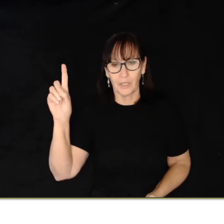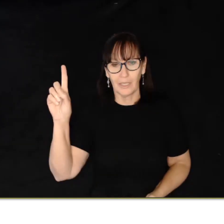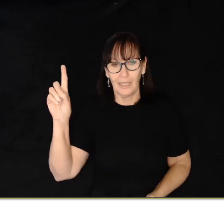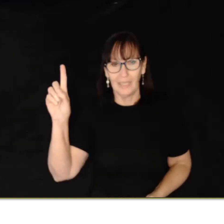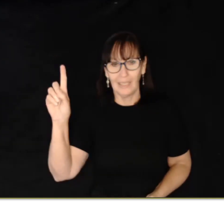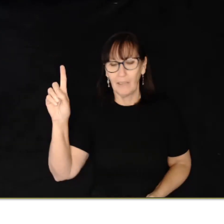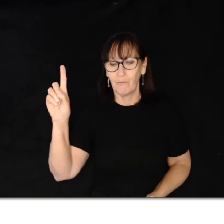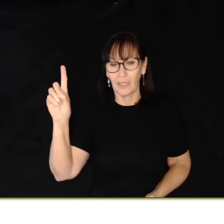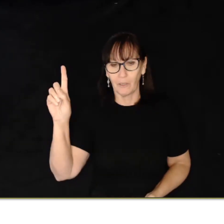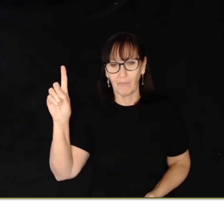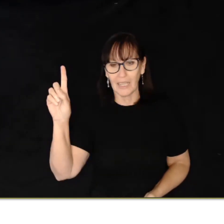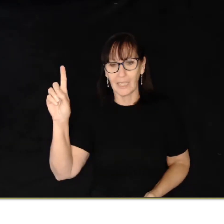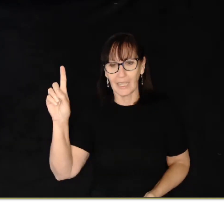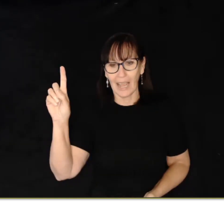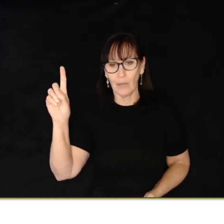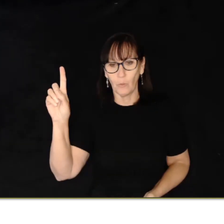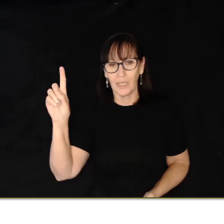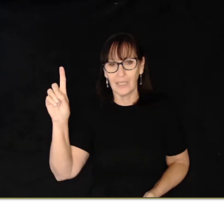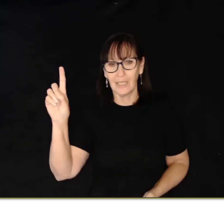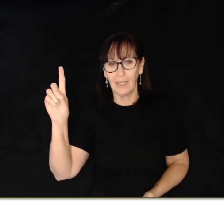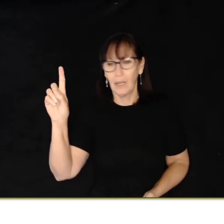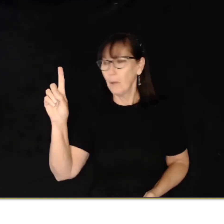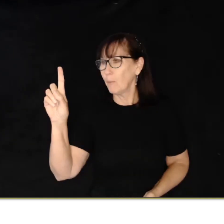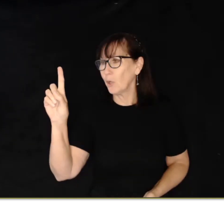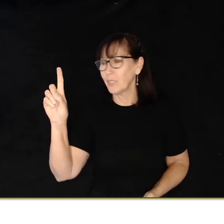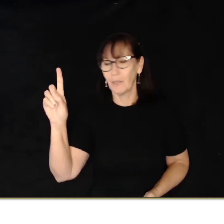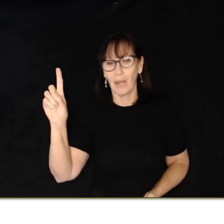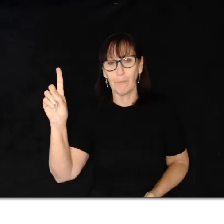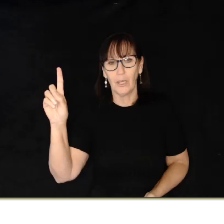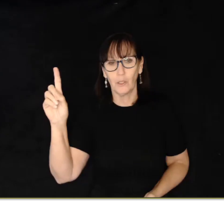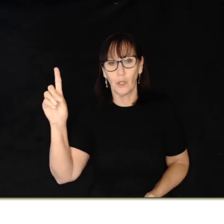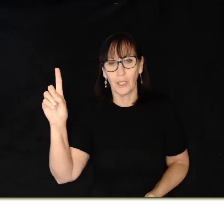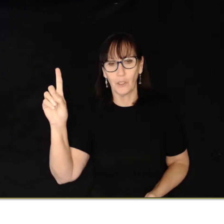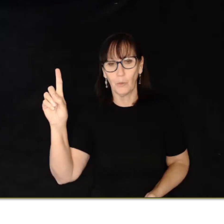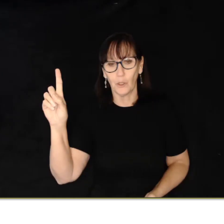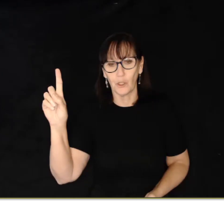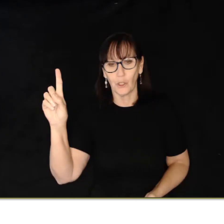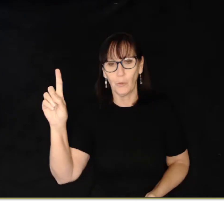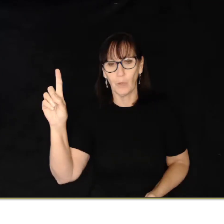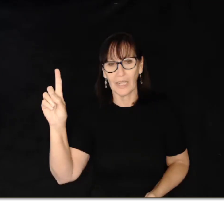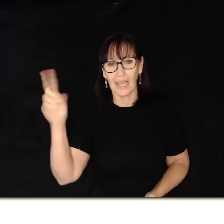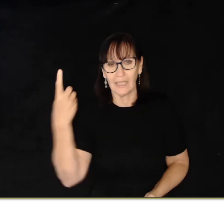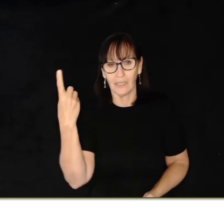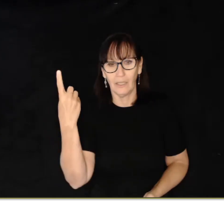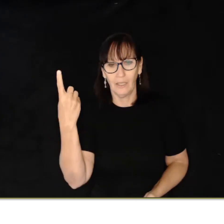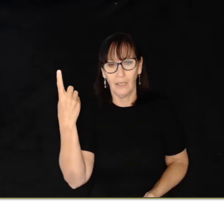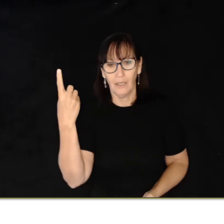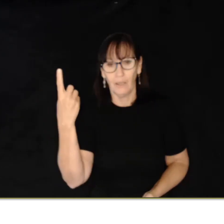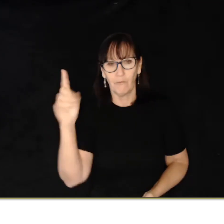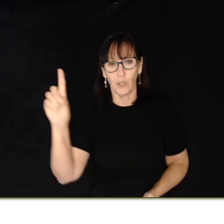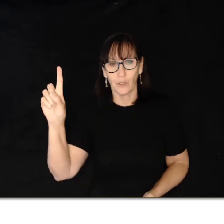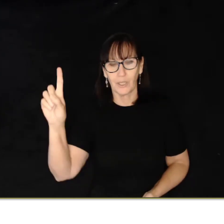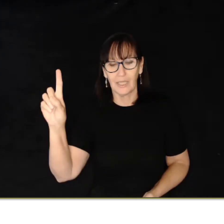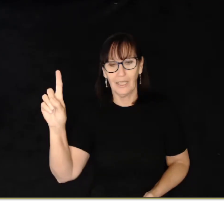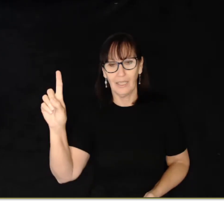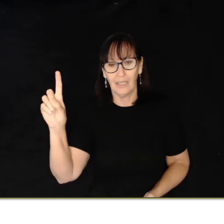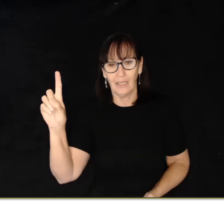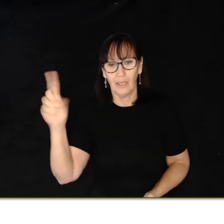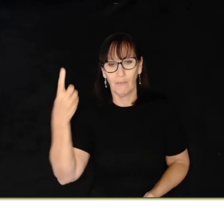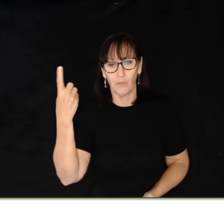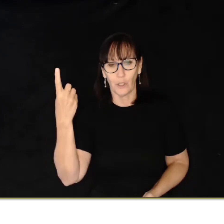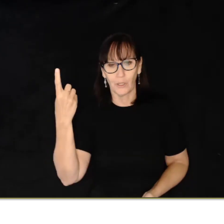First, finger facing outwards, pointer up, turning towards you, one-handed. First,